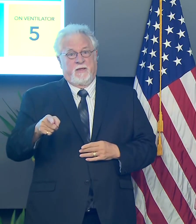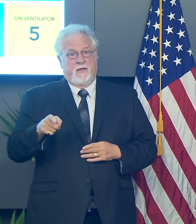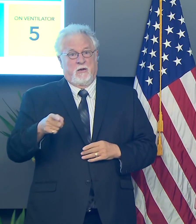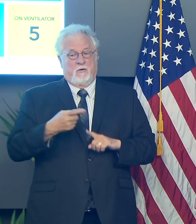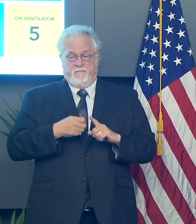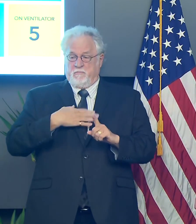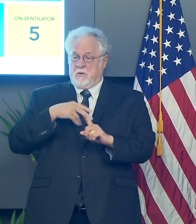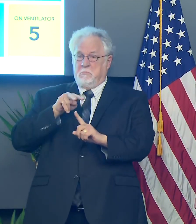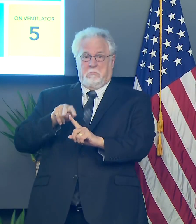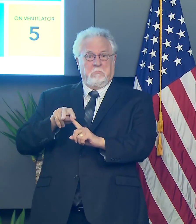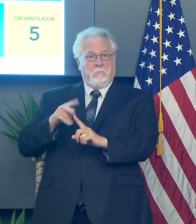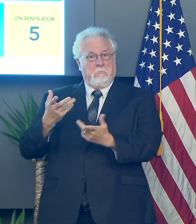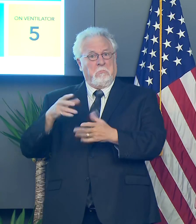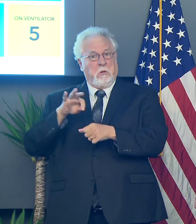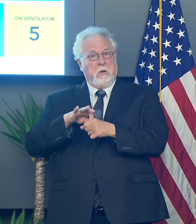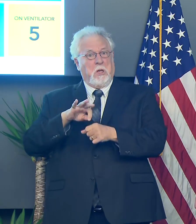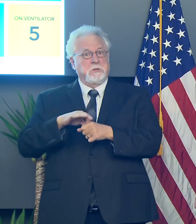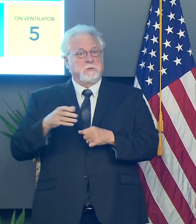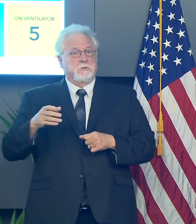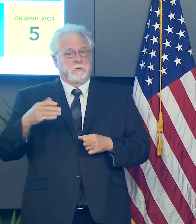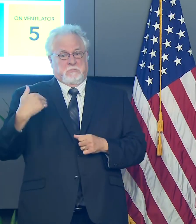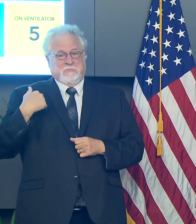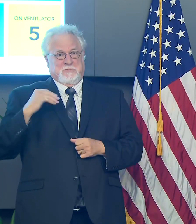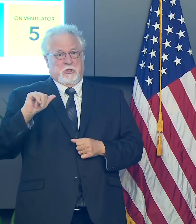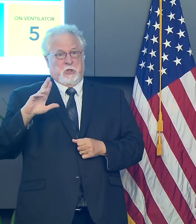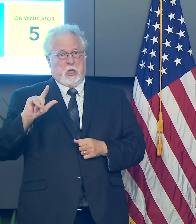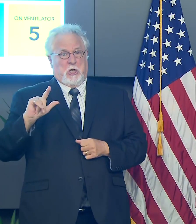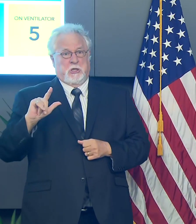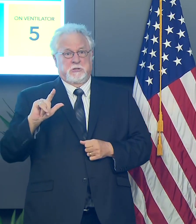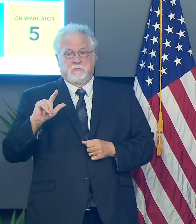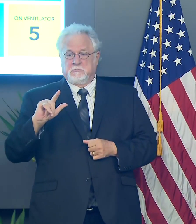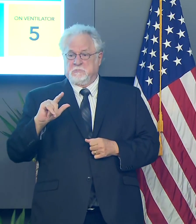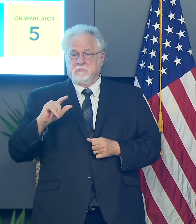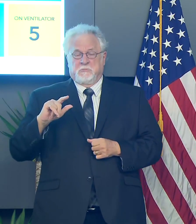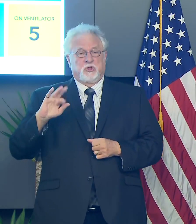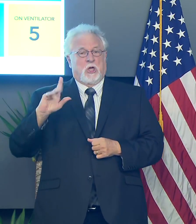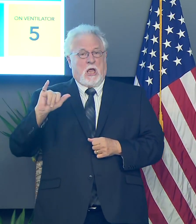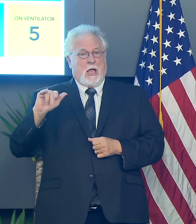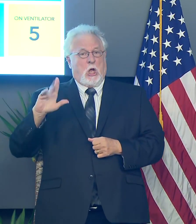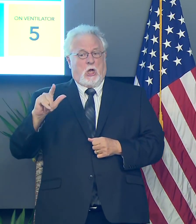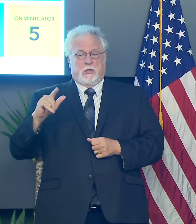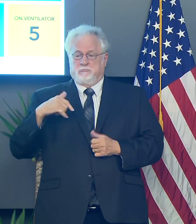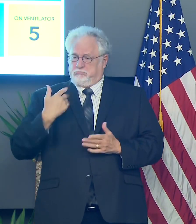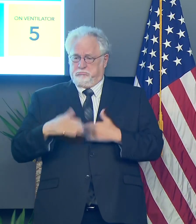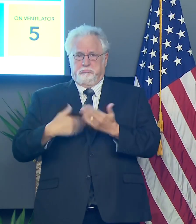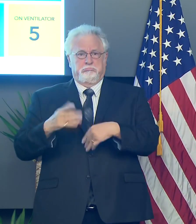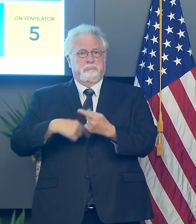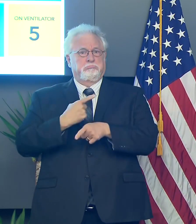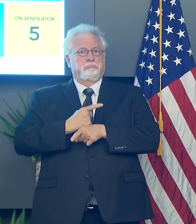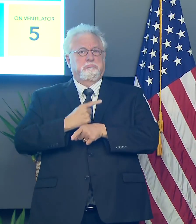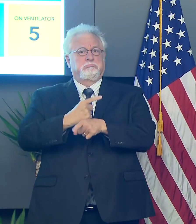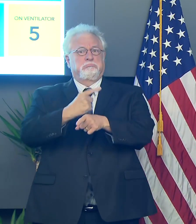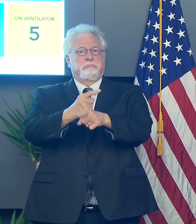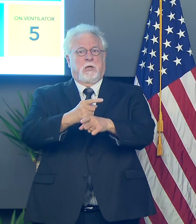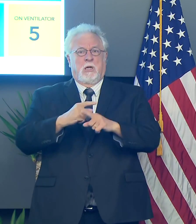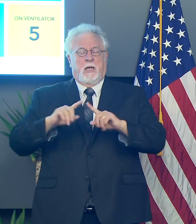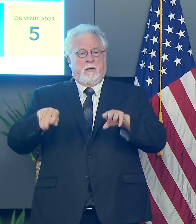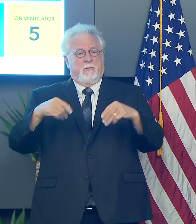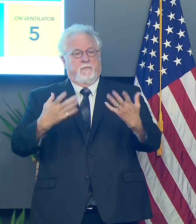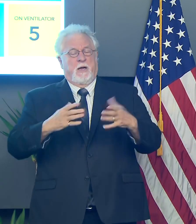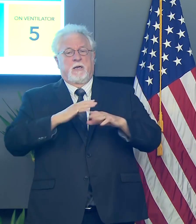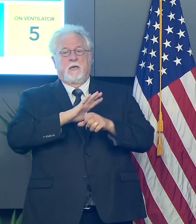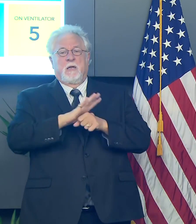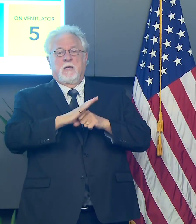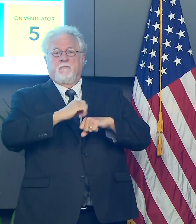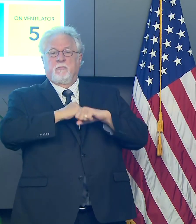from my perspective, those elections, uh, were conducted appropriately and they afforded an adequate amount of